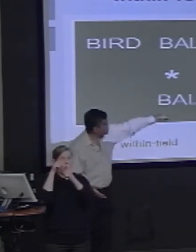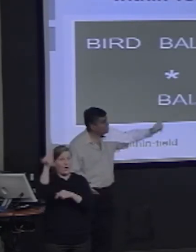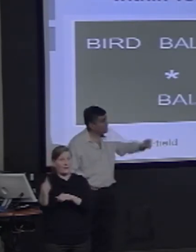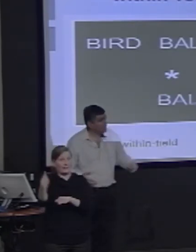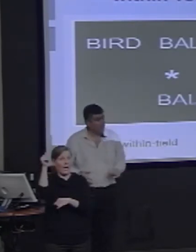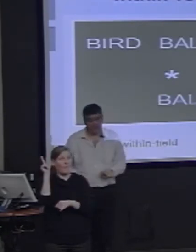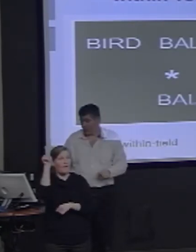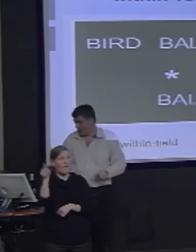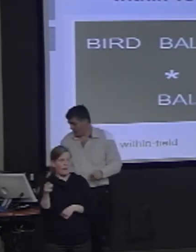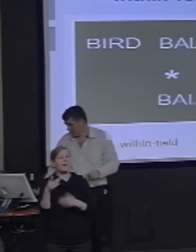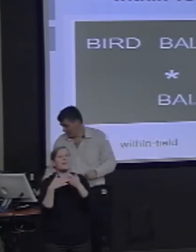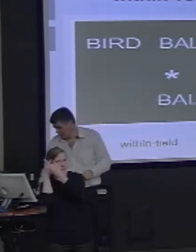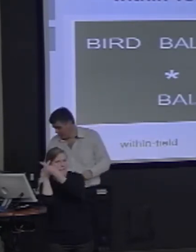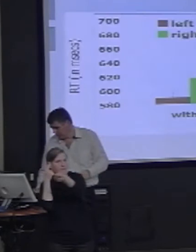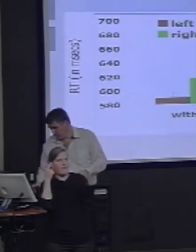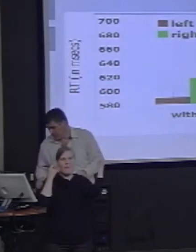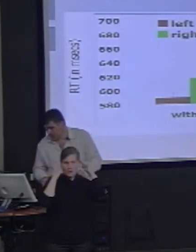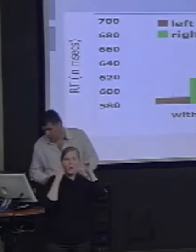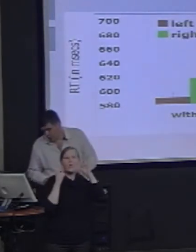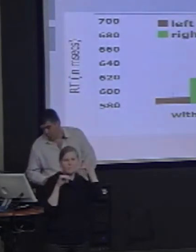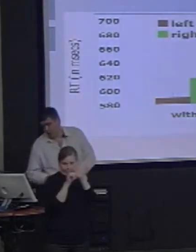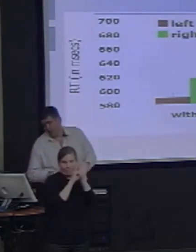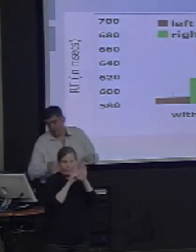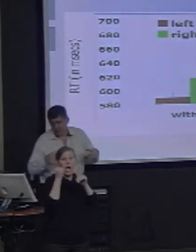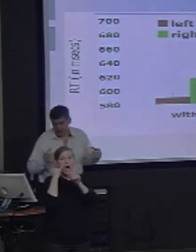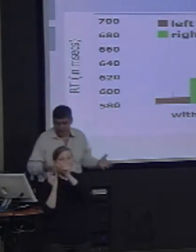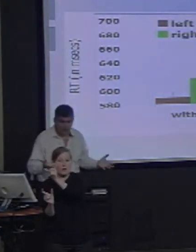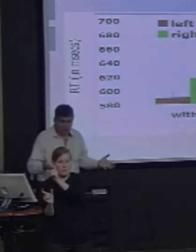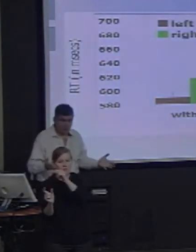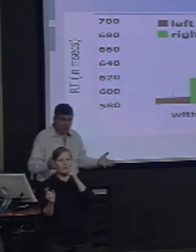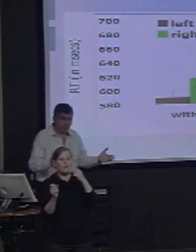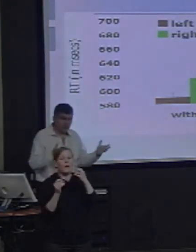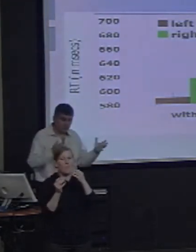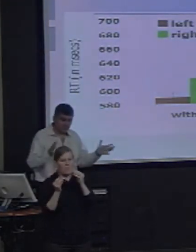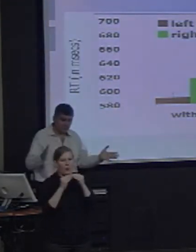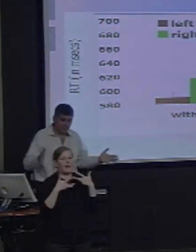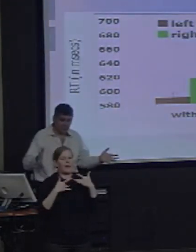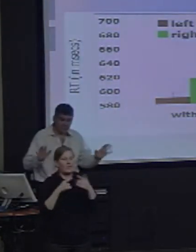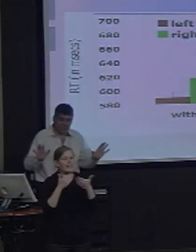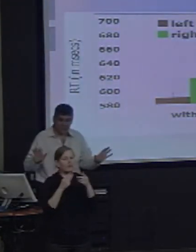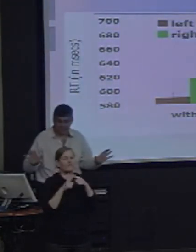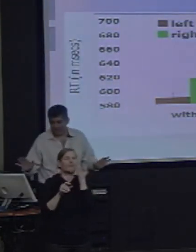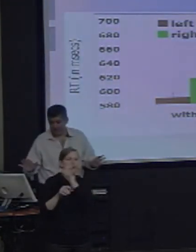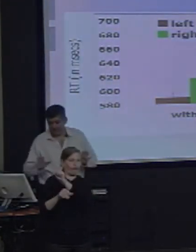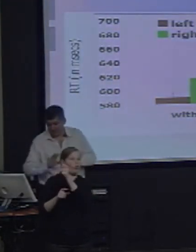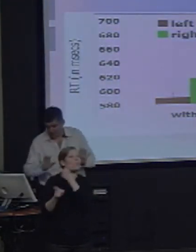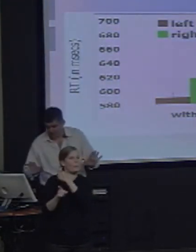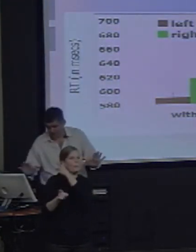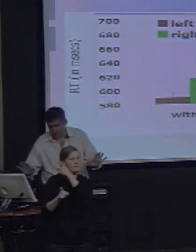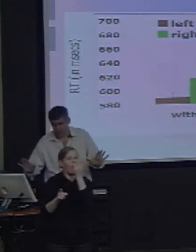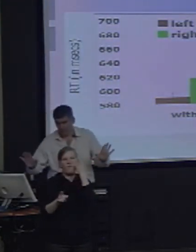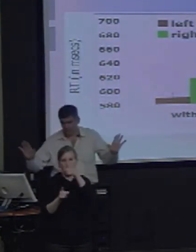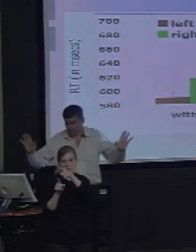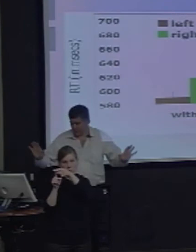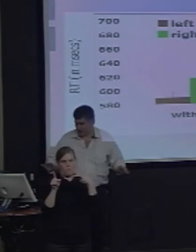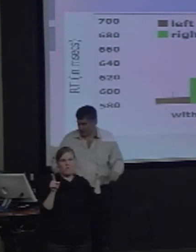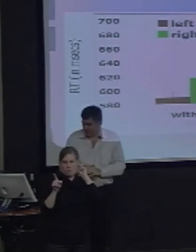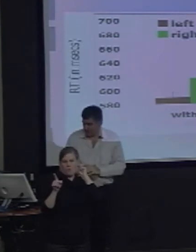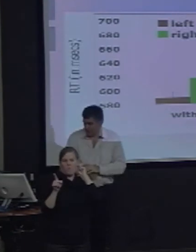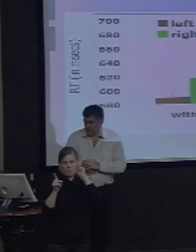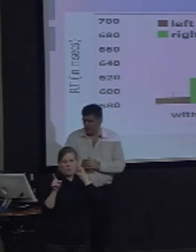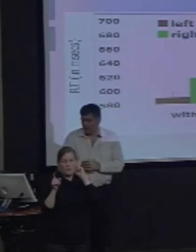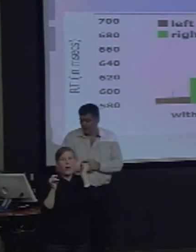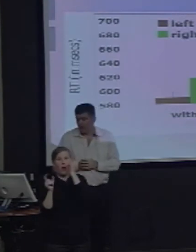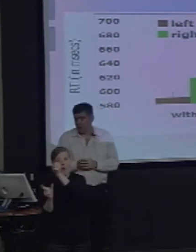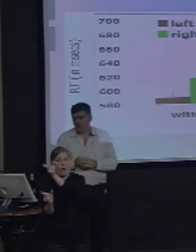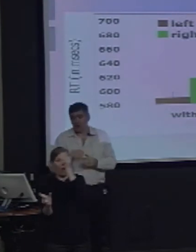the match having to cross the field. So individuals, these aren't brain-damaged subjects, these are just normal college